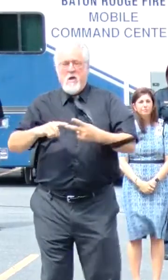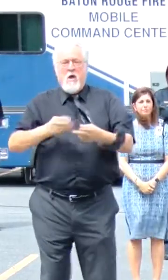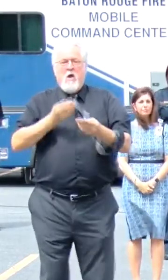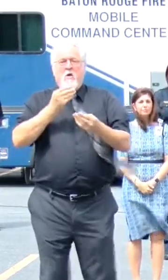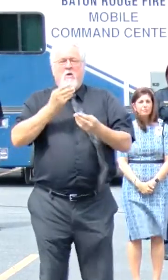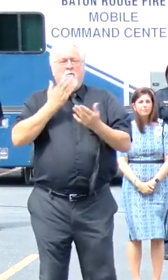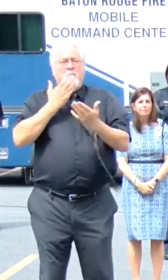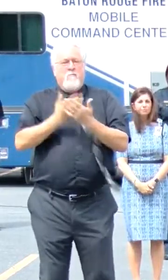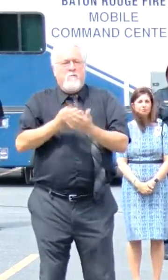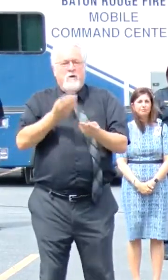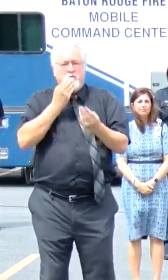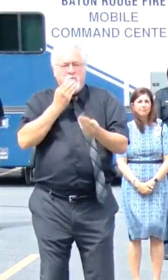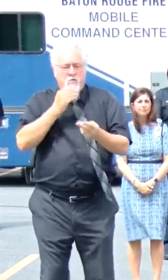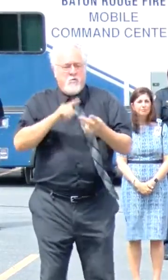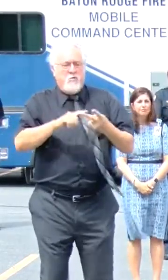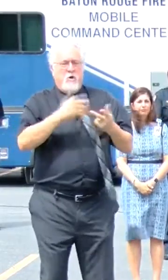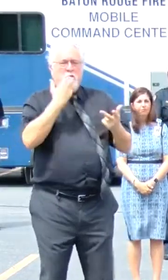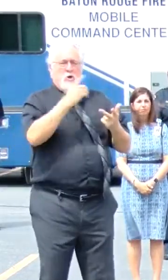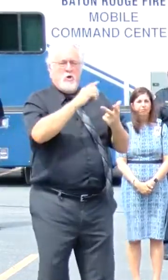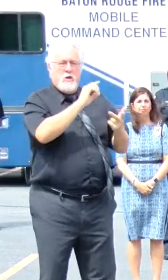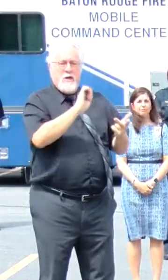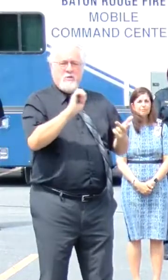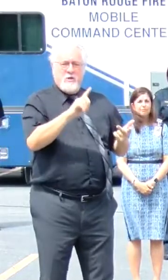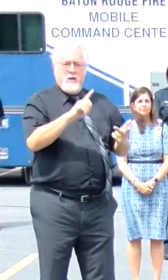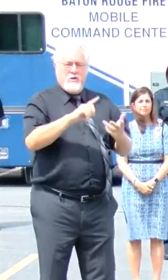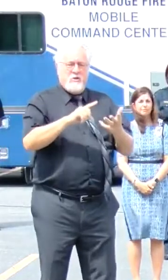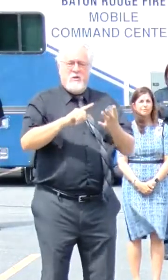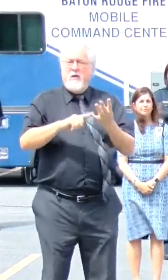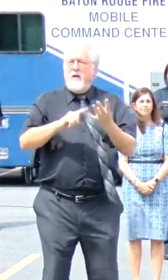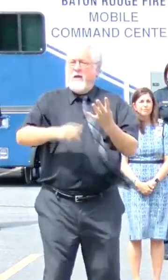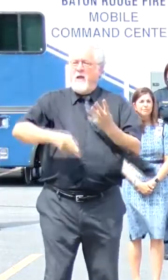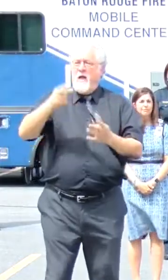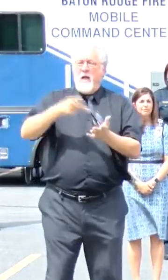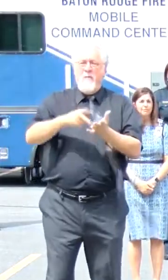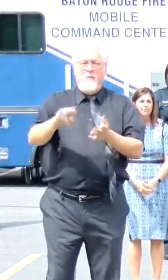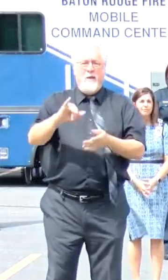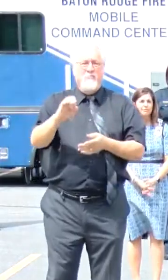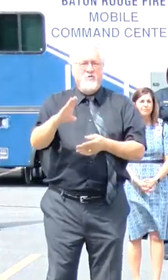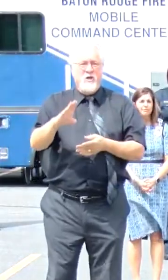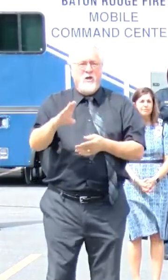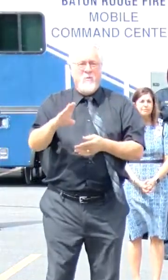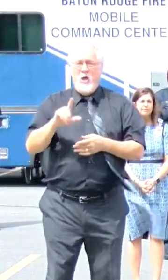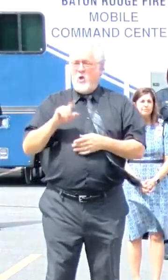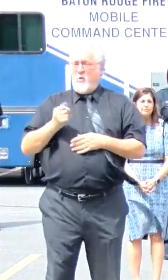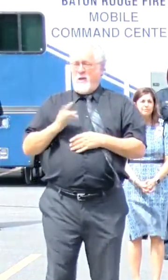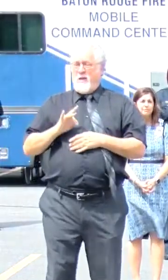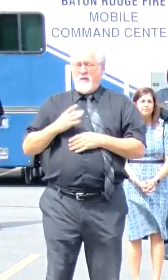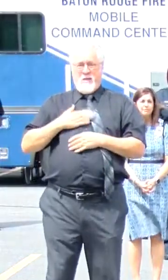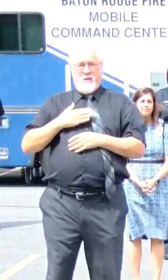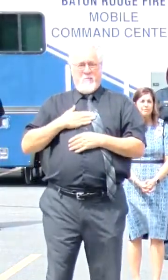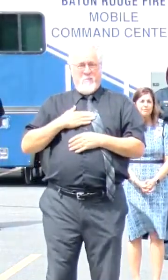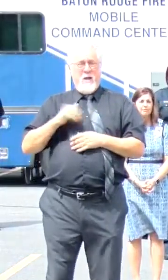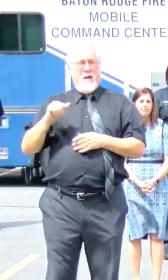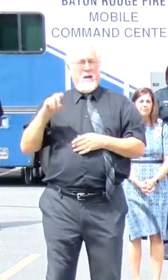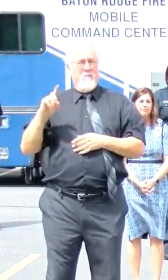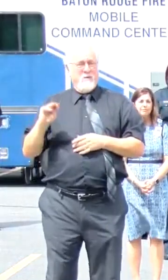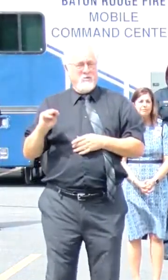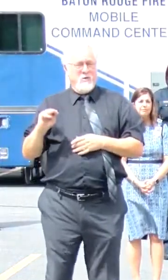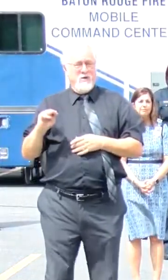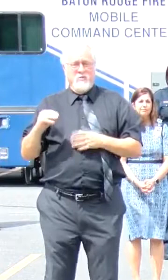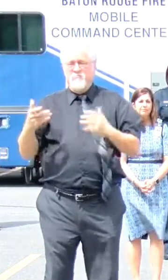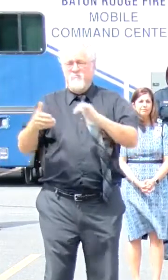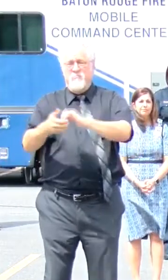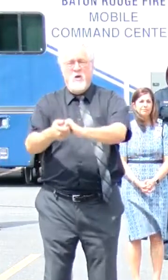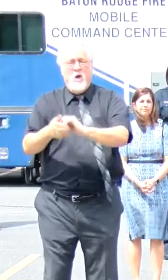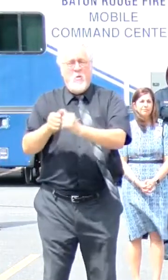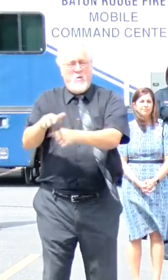to a quality education, and a high-paying job. In 2018, my administration, in partnership with our